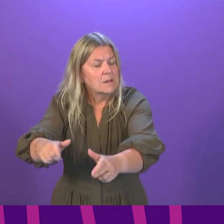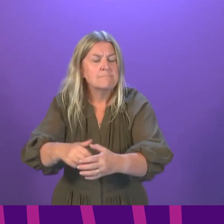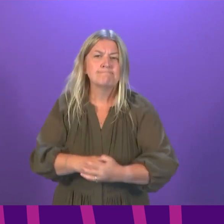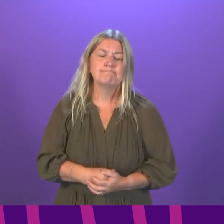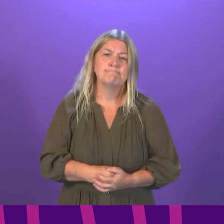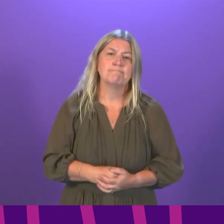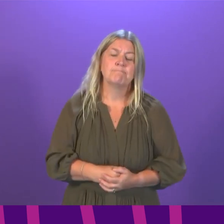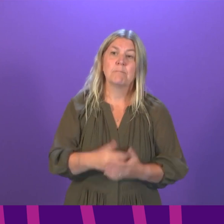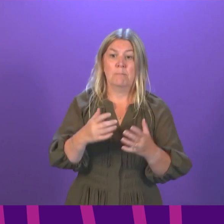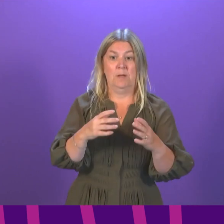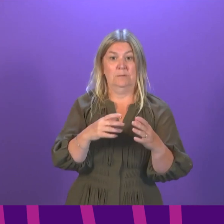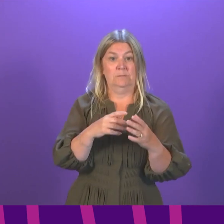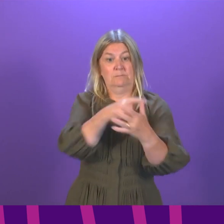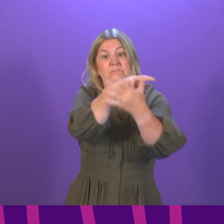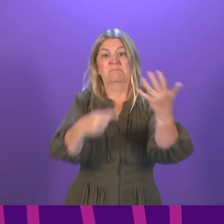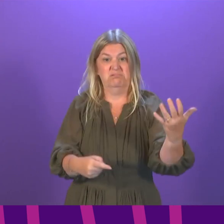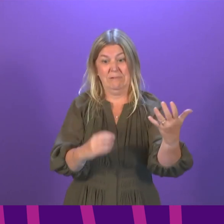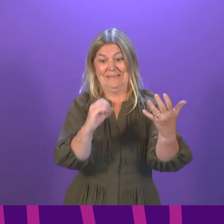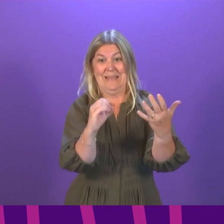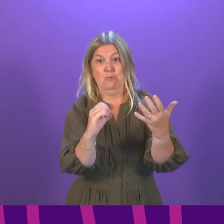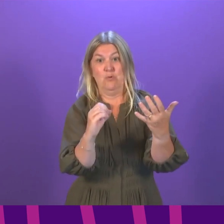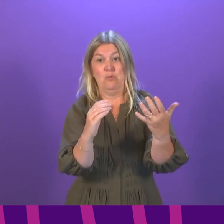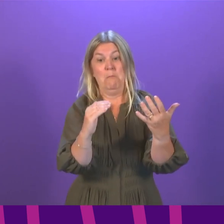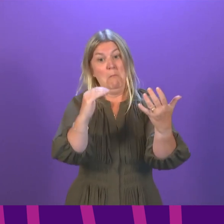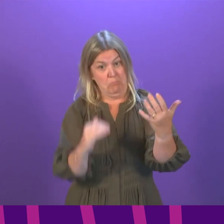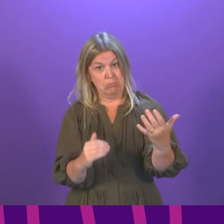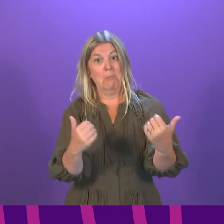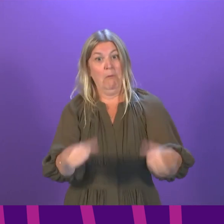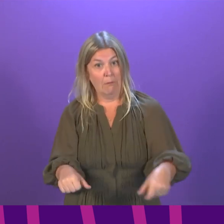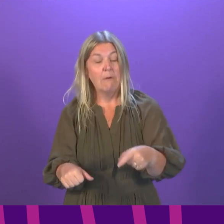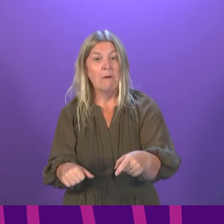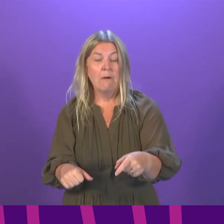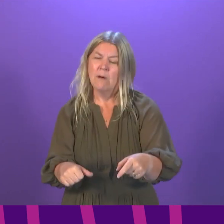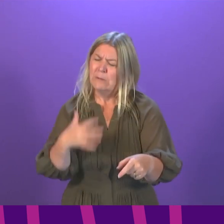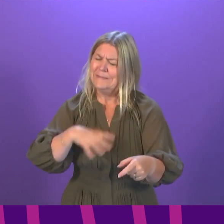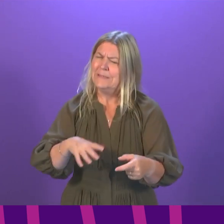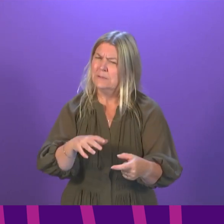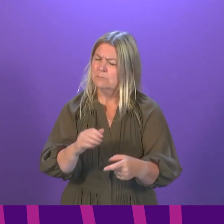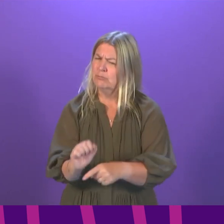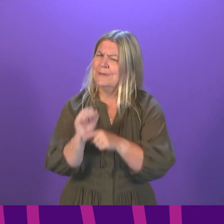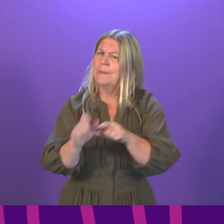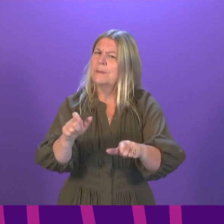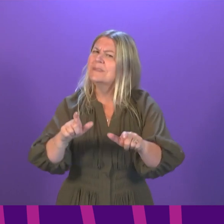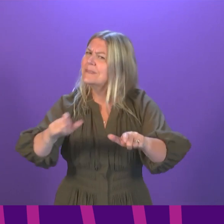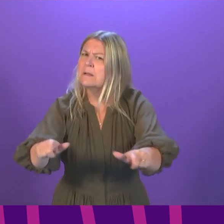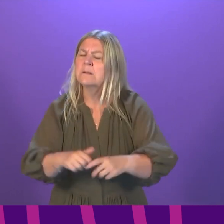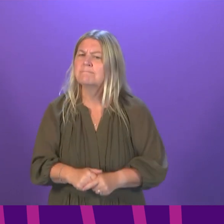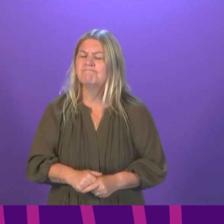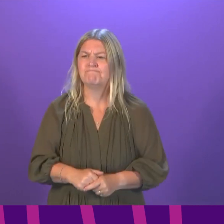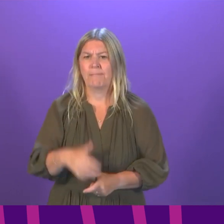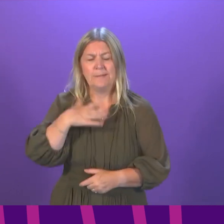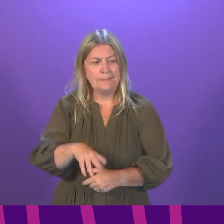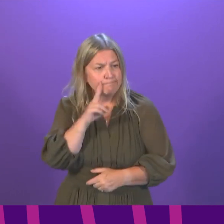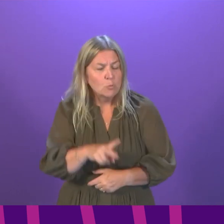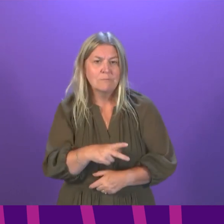As we move beyond level zero, it is important that we do everything to protect the freedom that people can now enjoy again. It means retooling our vaccination